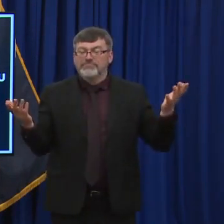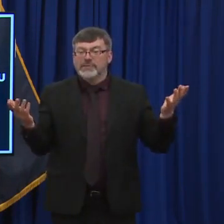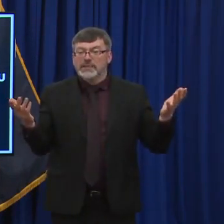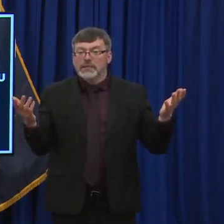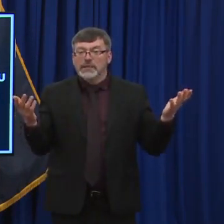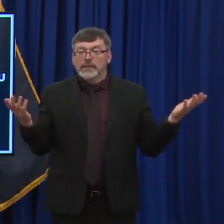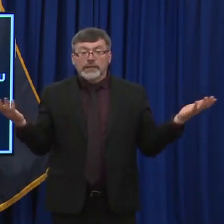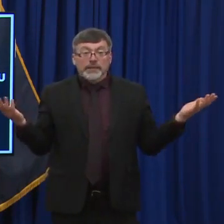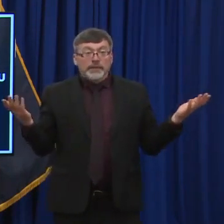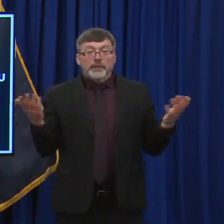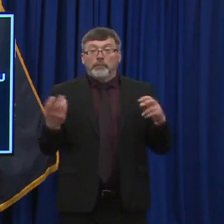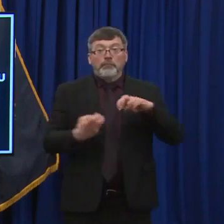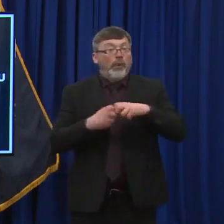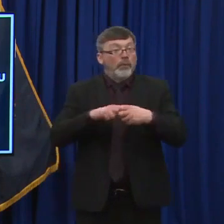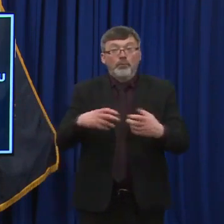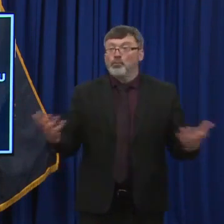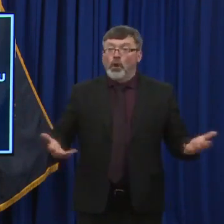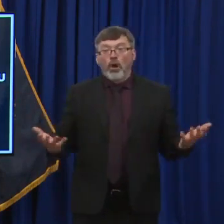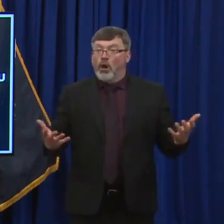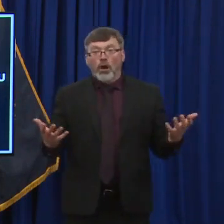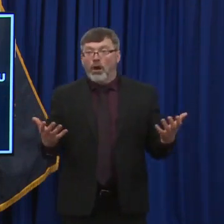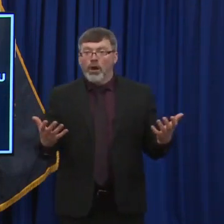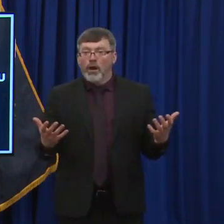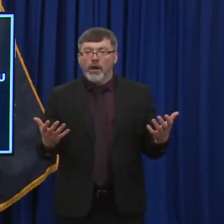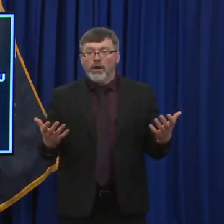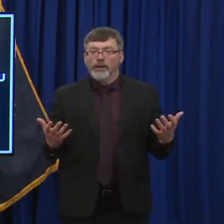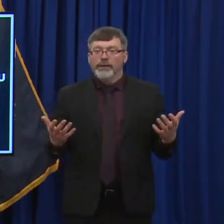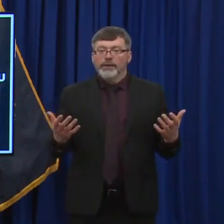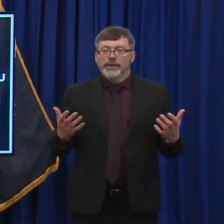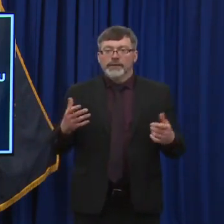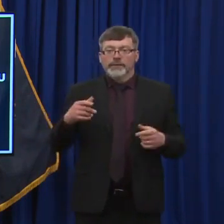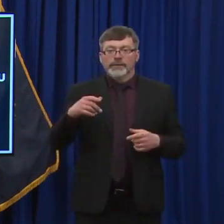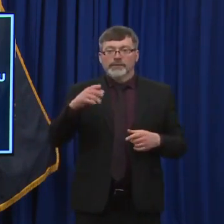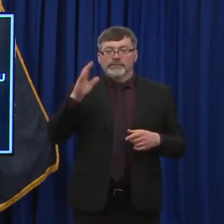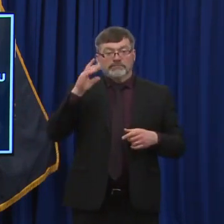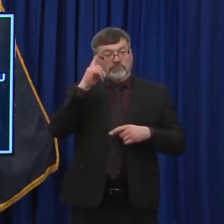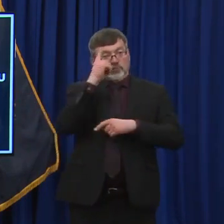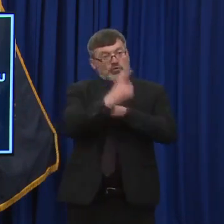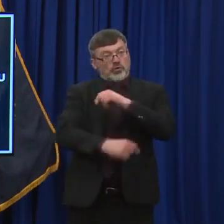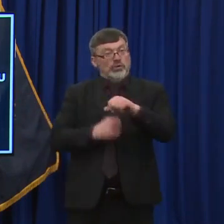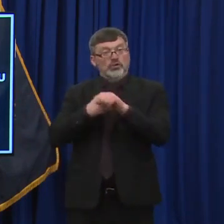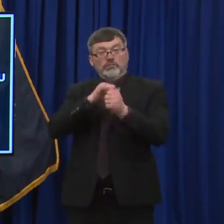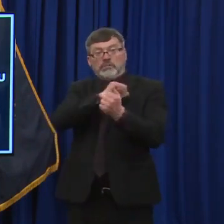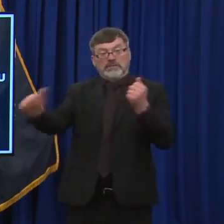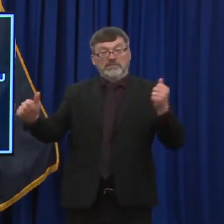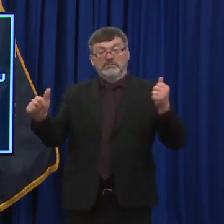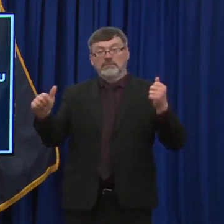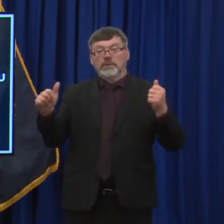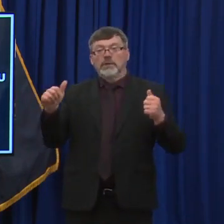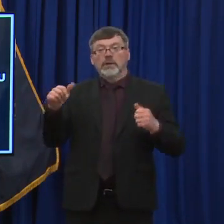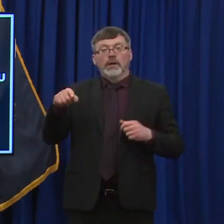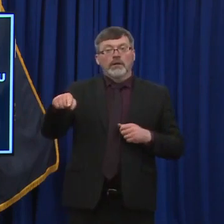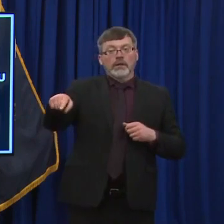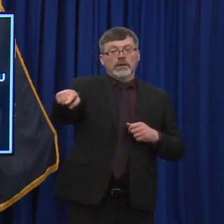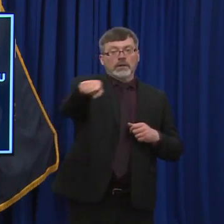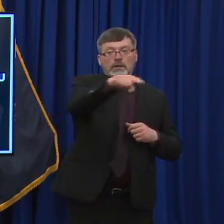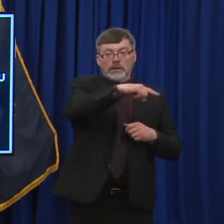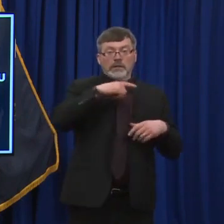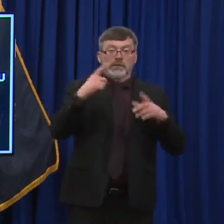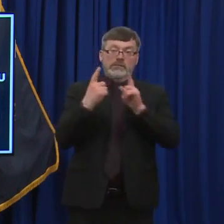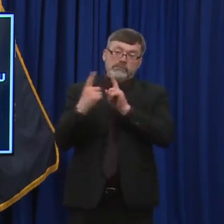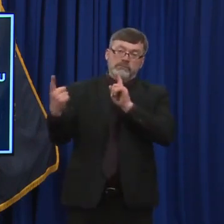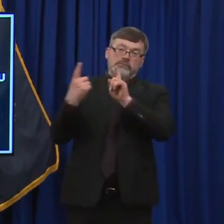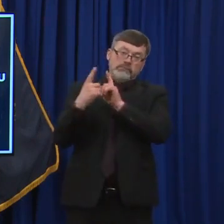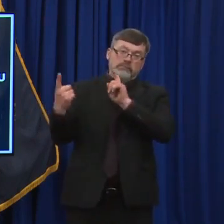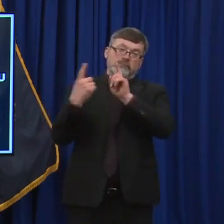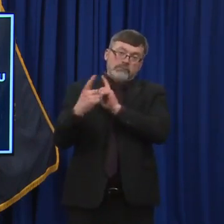difficulty is, you know, more than a year now into this pandemic, getting people to continue to practice the social distancing, to wear the face